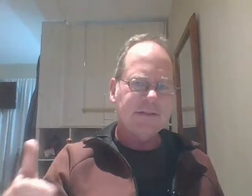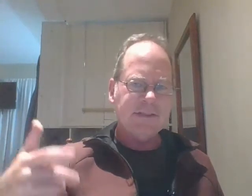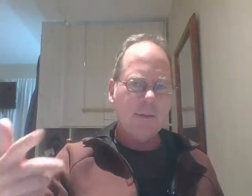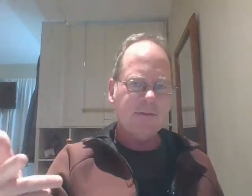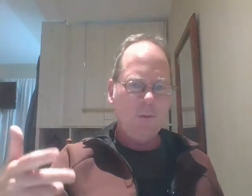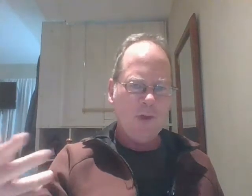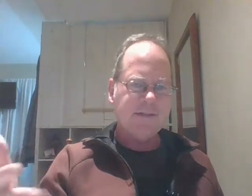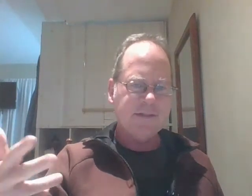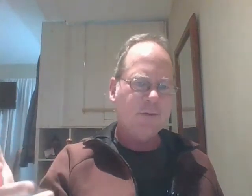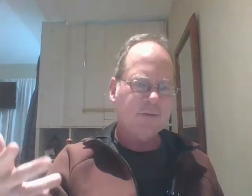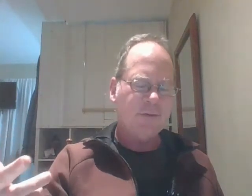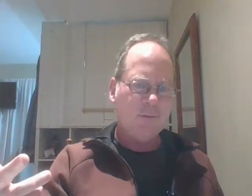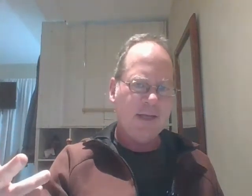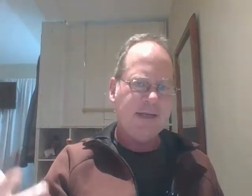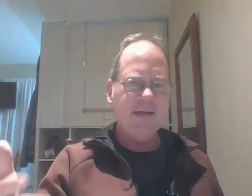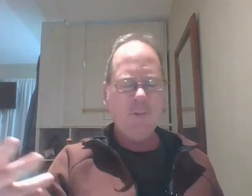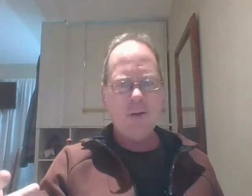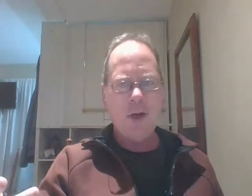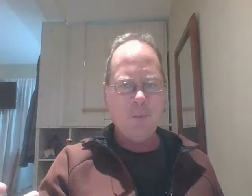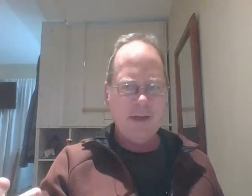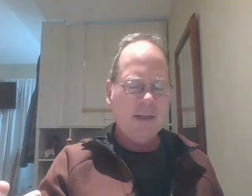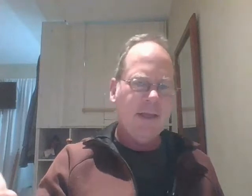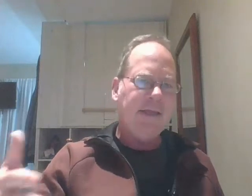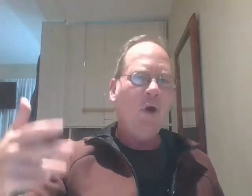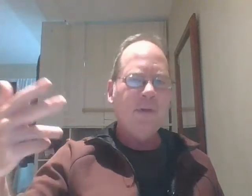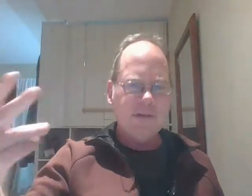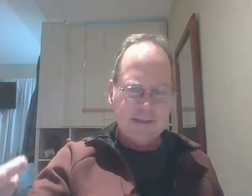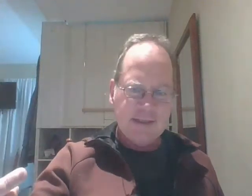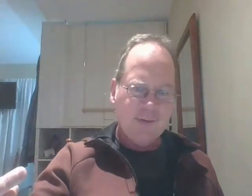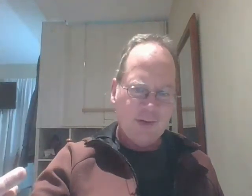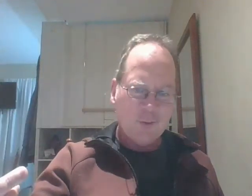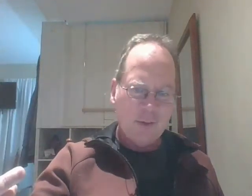establishment wants things to go a certain way and he didn't want to cooperate he openly said he didn't want to cooperate